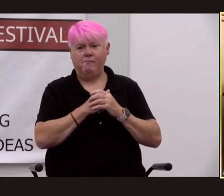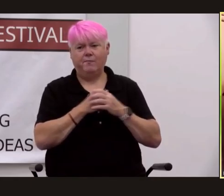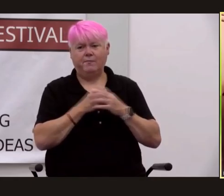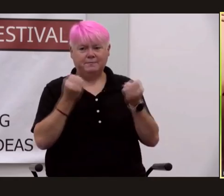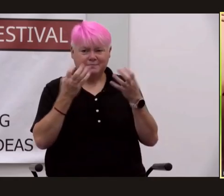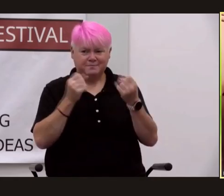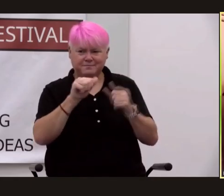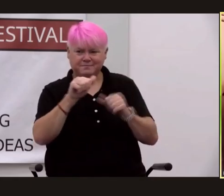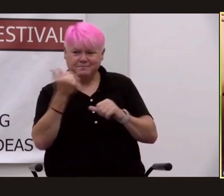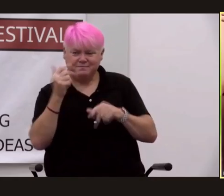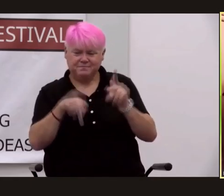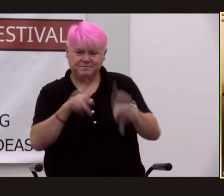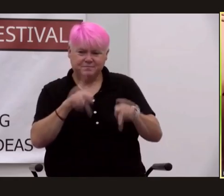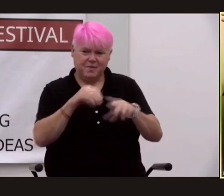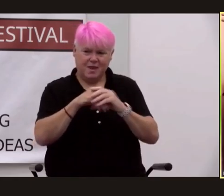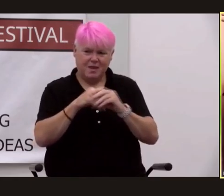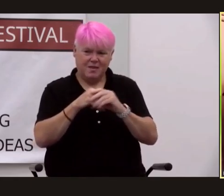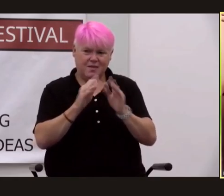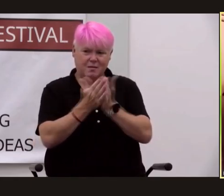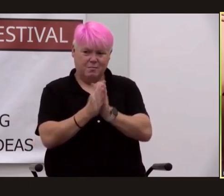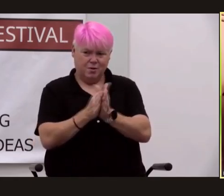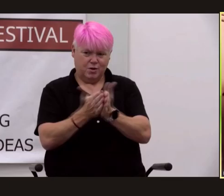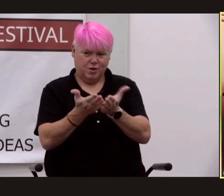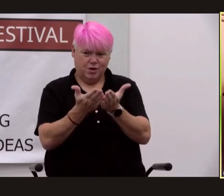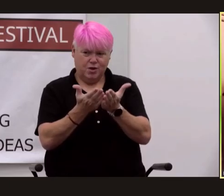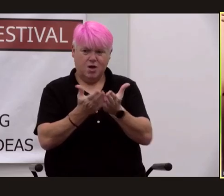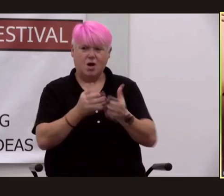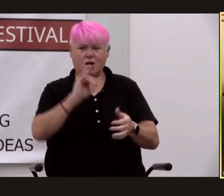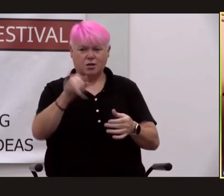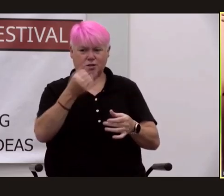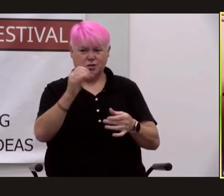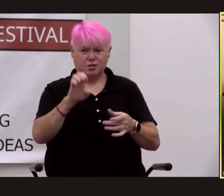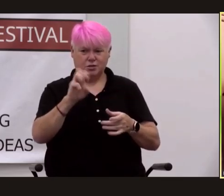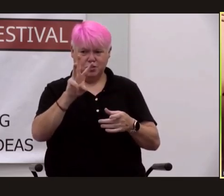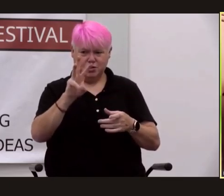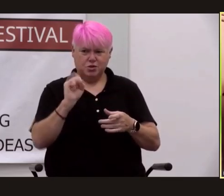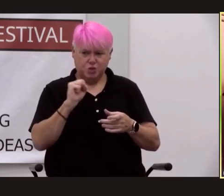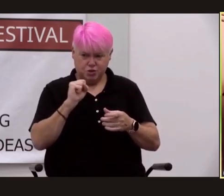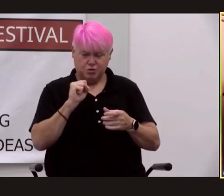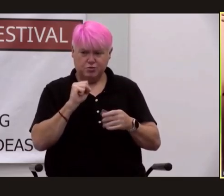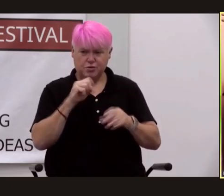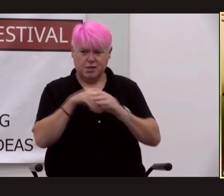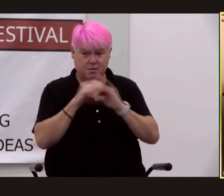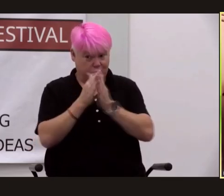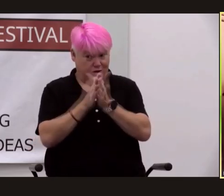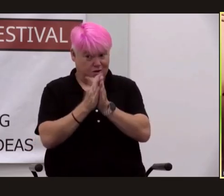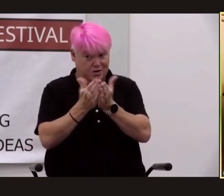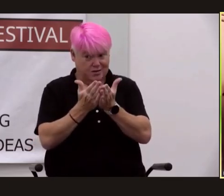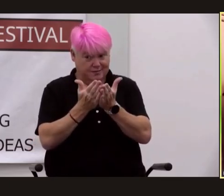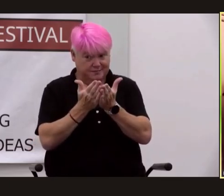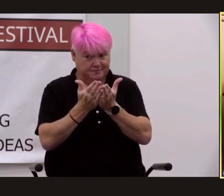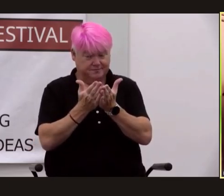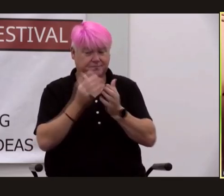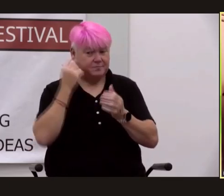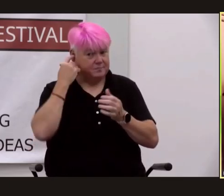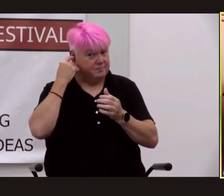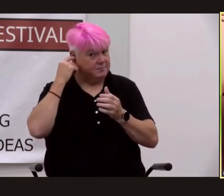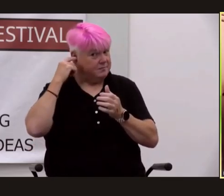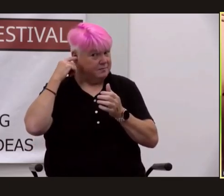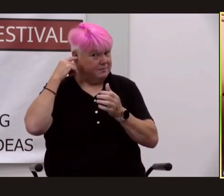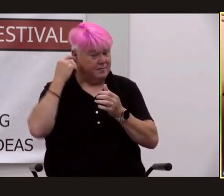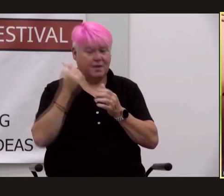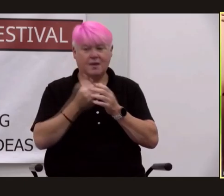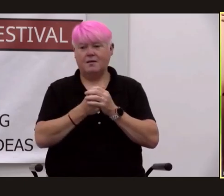characters in this novel leo zillard who was not only the man who formulated the notion of an